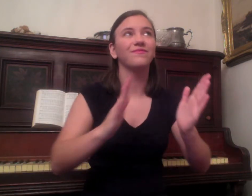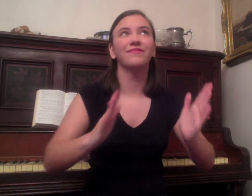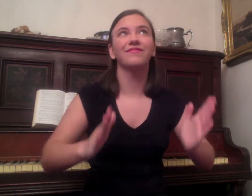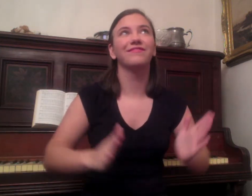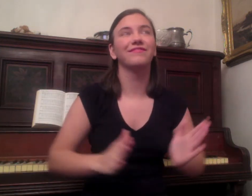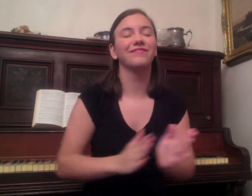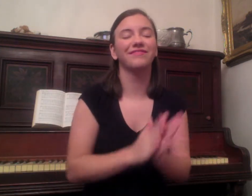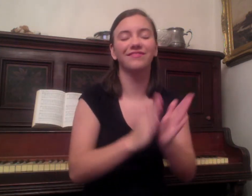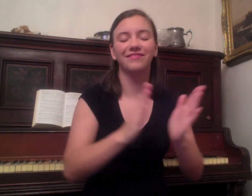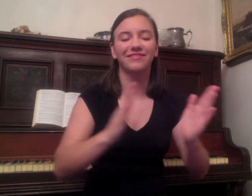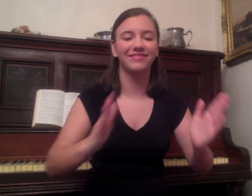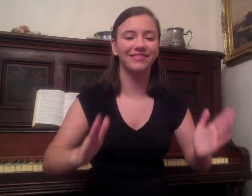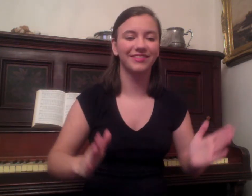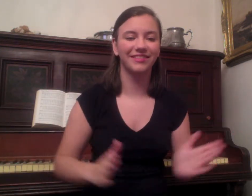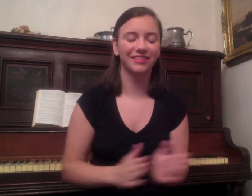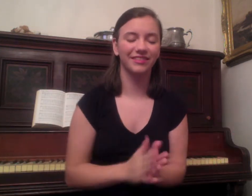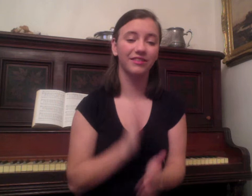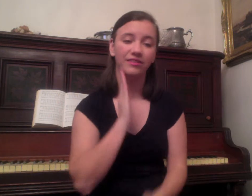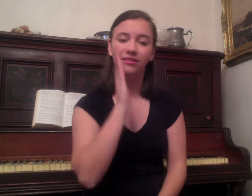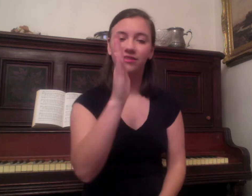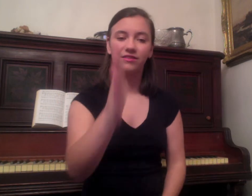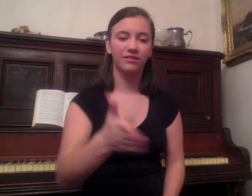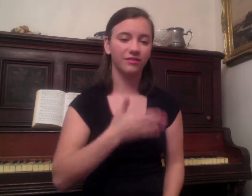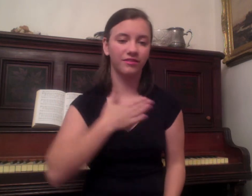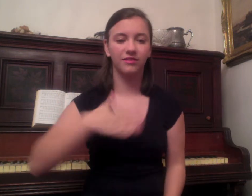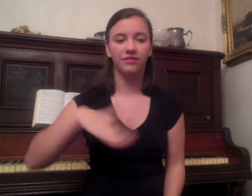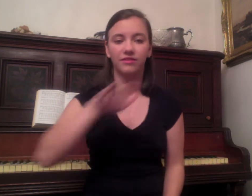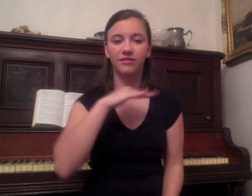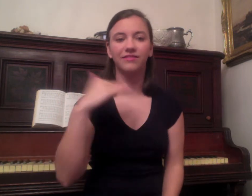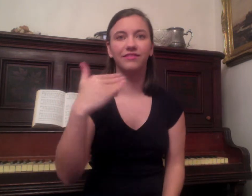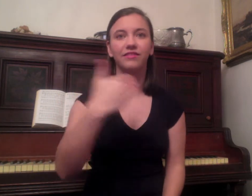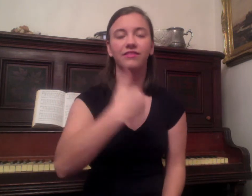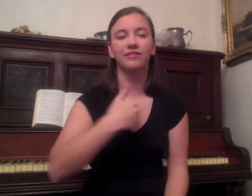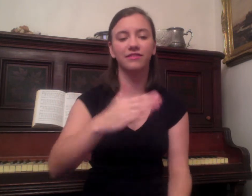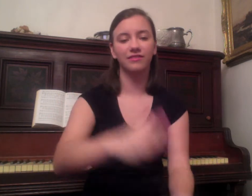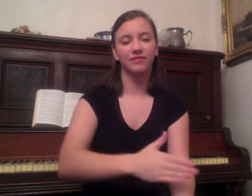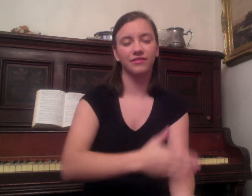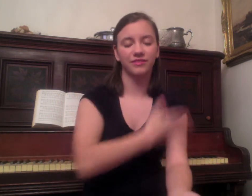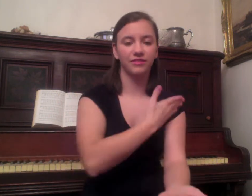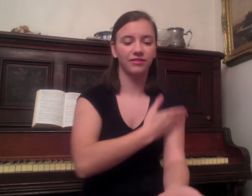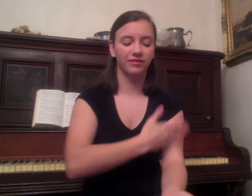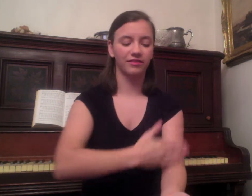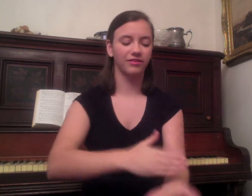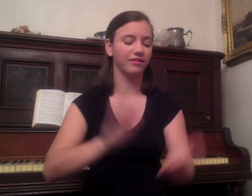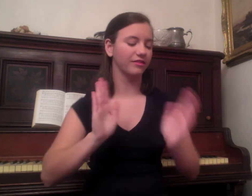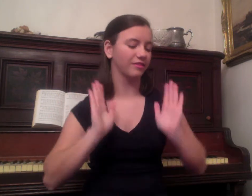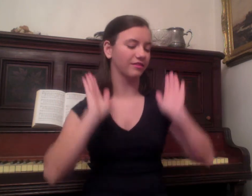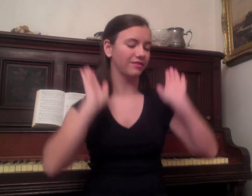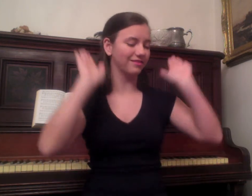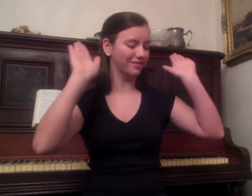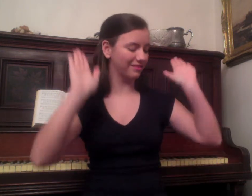will see how great,